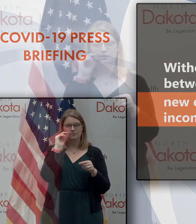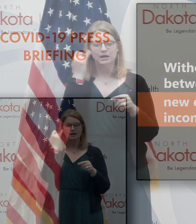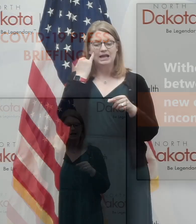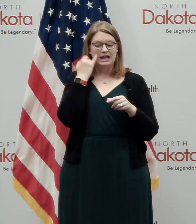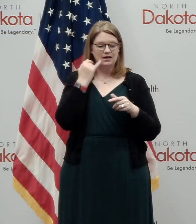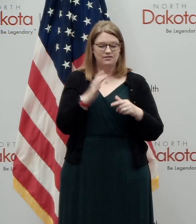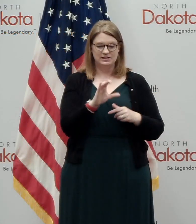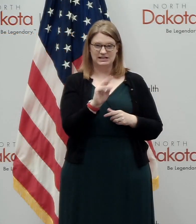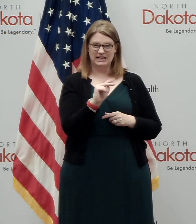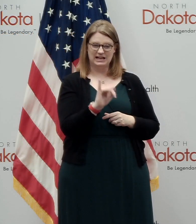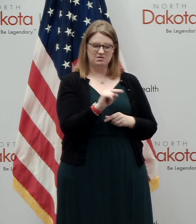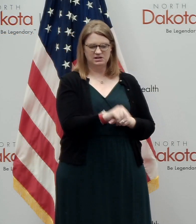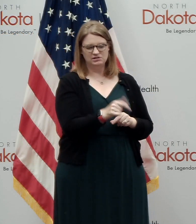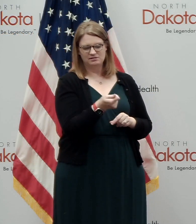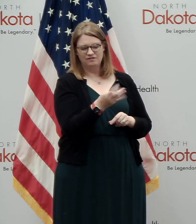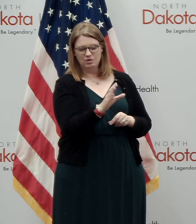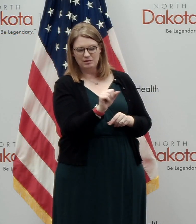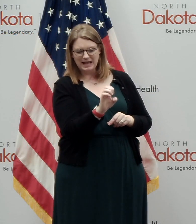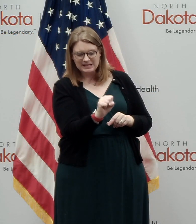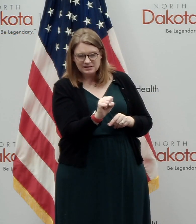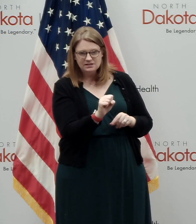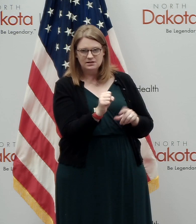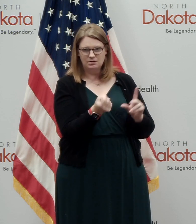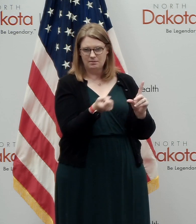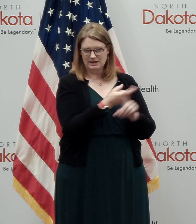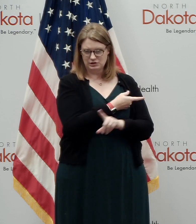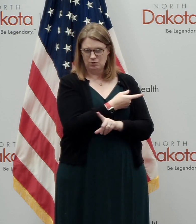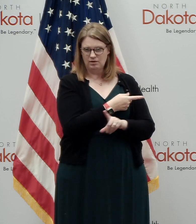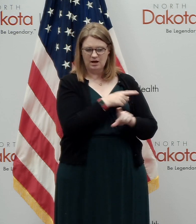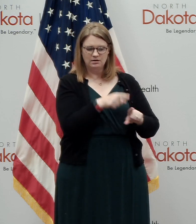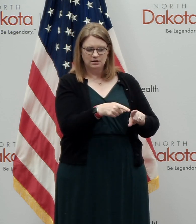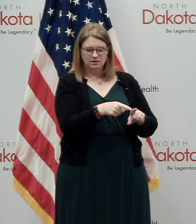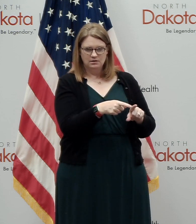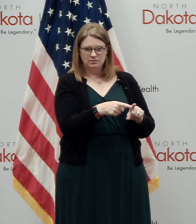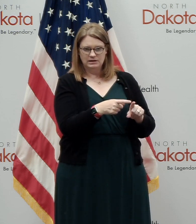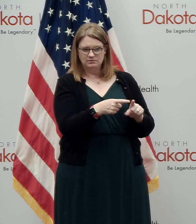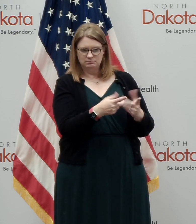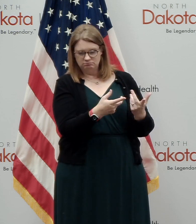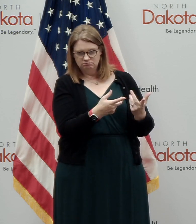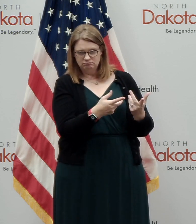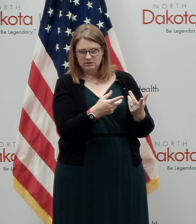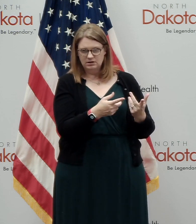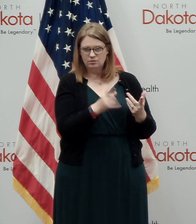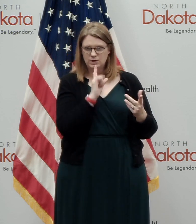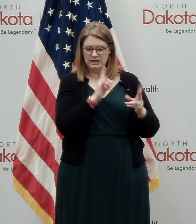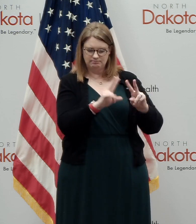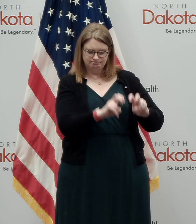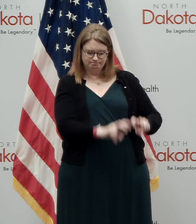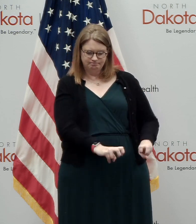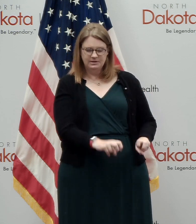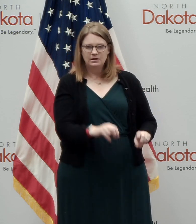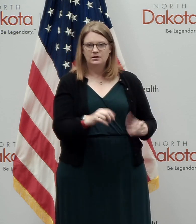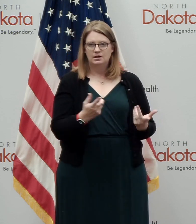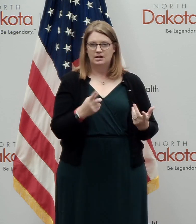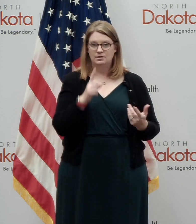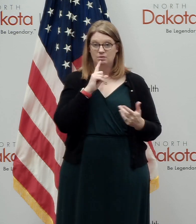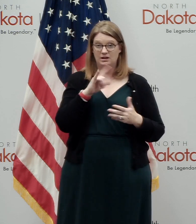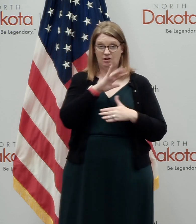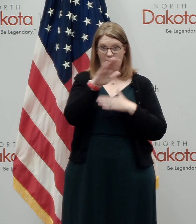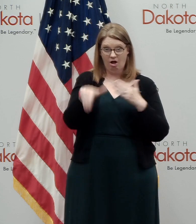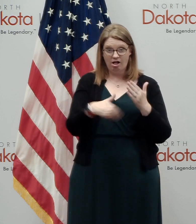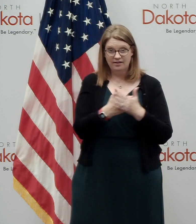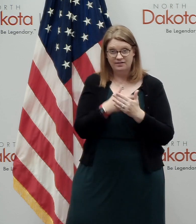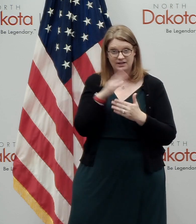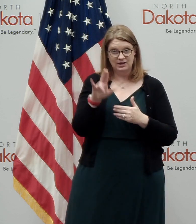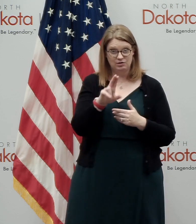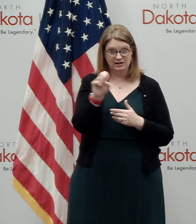population county with a few cases that might skew that, then we look at that differently. And certainly in the case of the U.S. with North Dakota